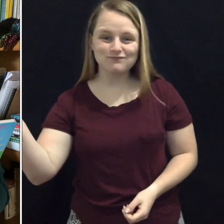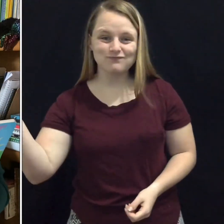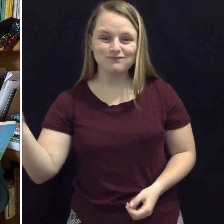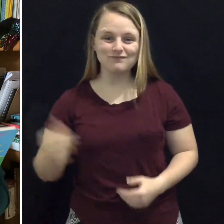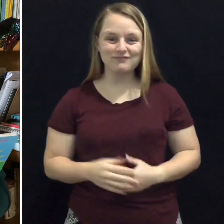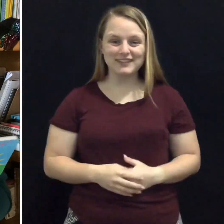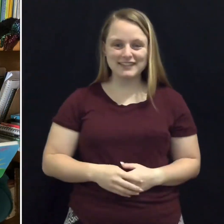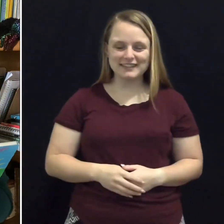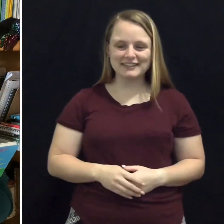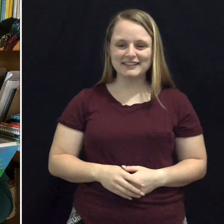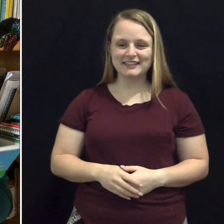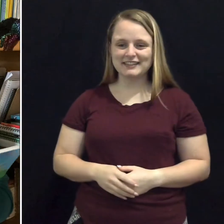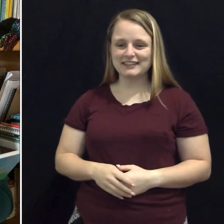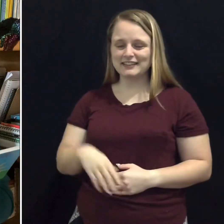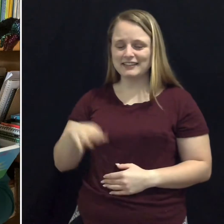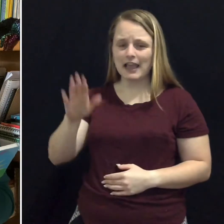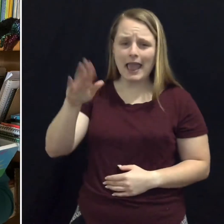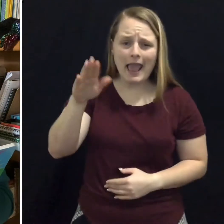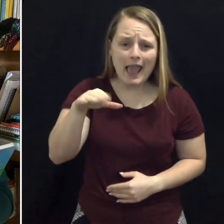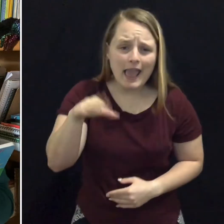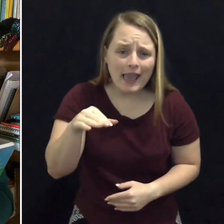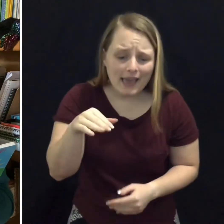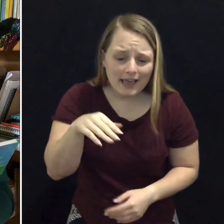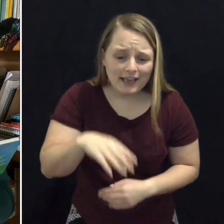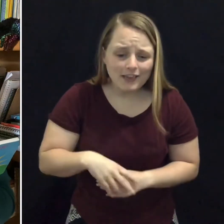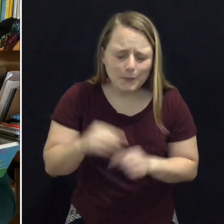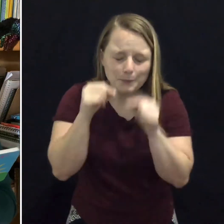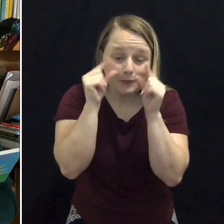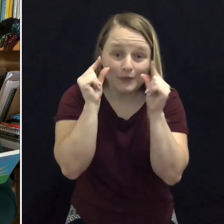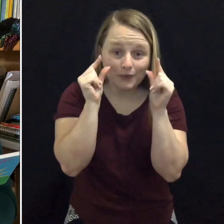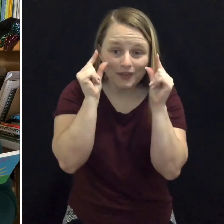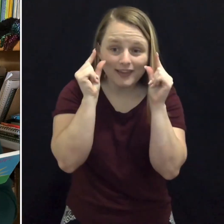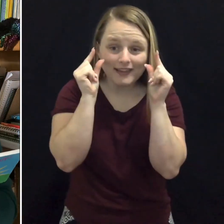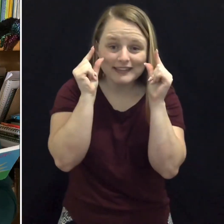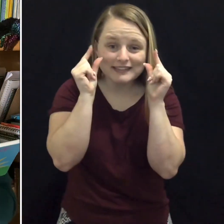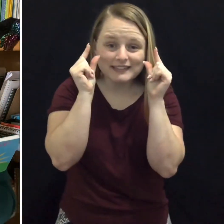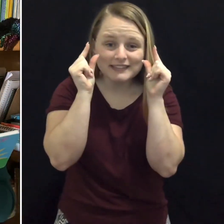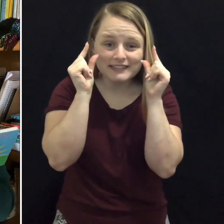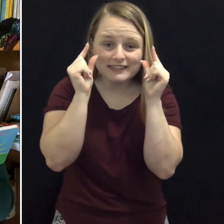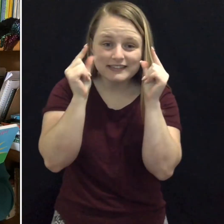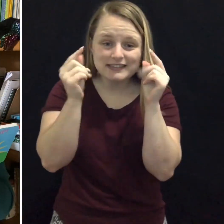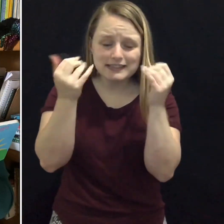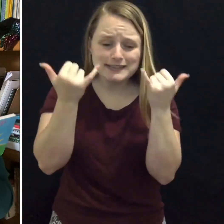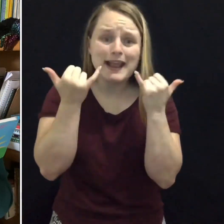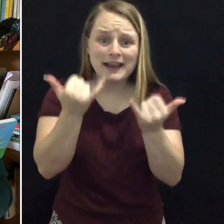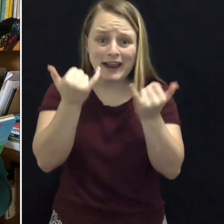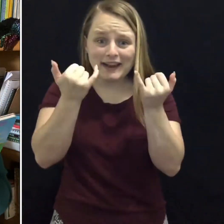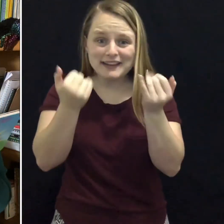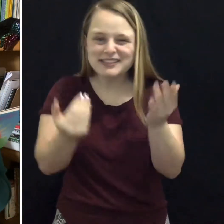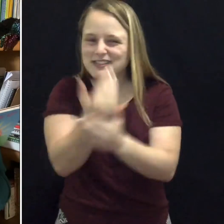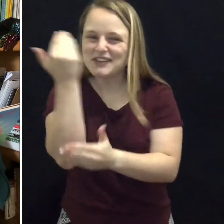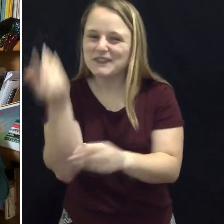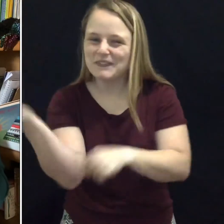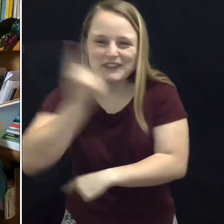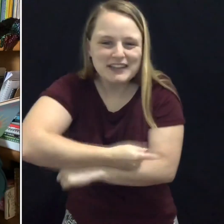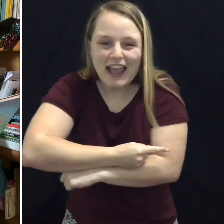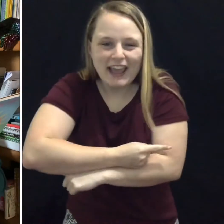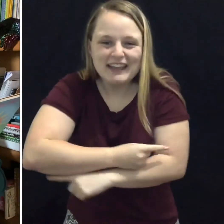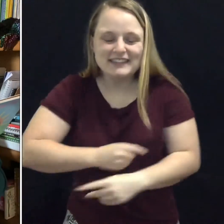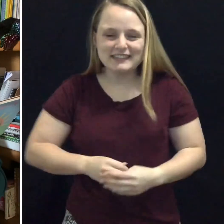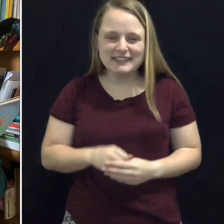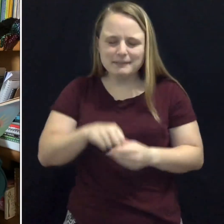Hey, little guys, open your eyes. What do you say? It's a brand new day. Yawn.